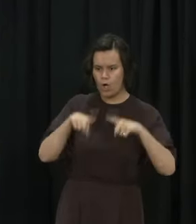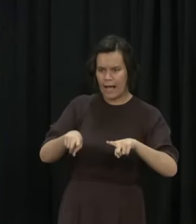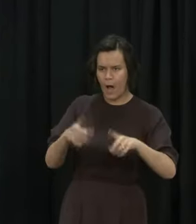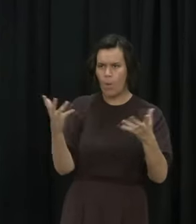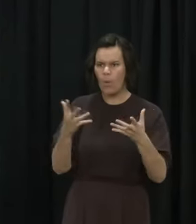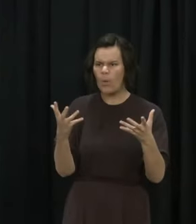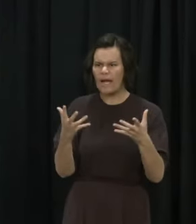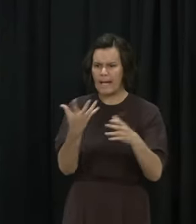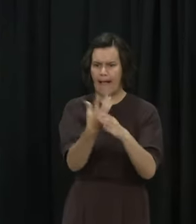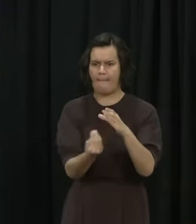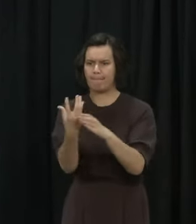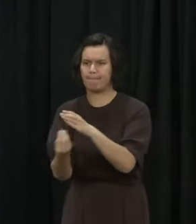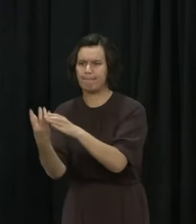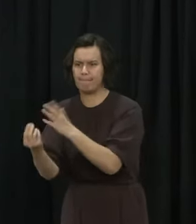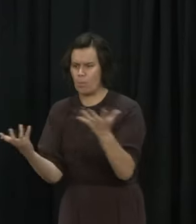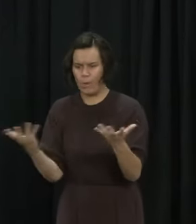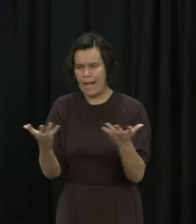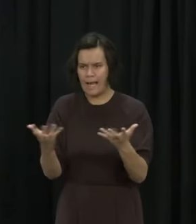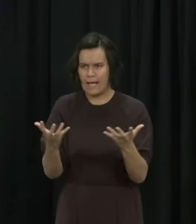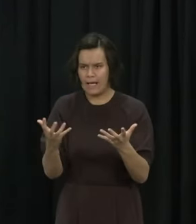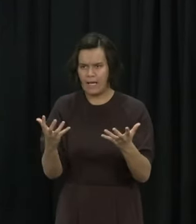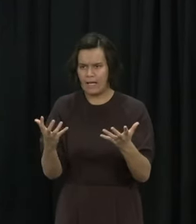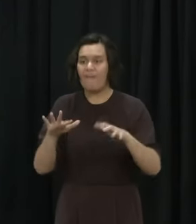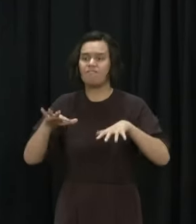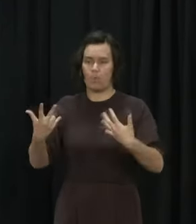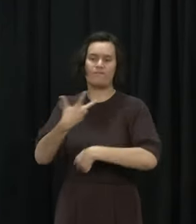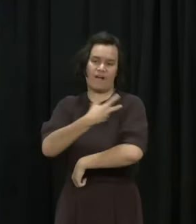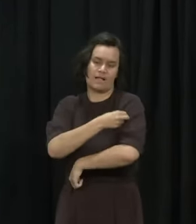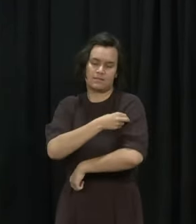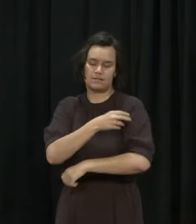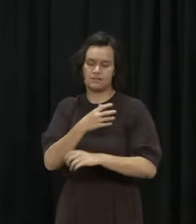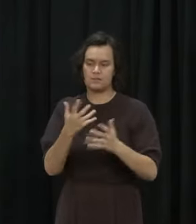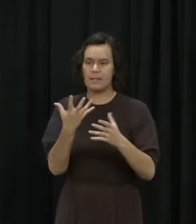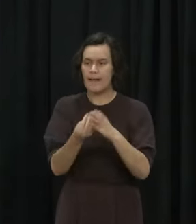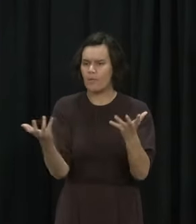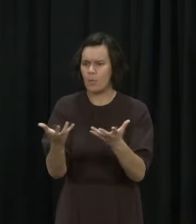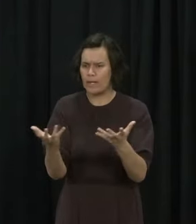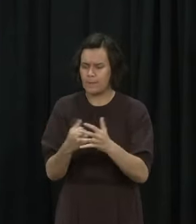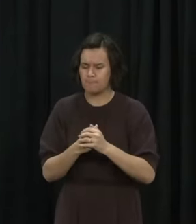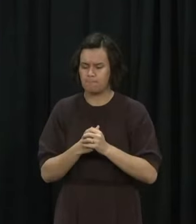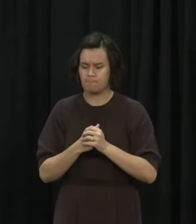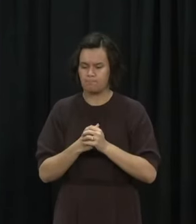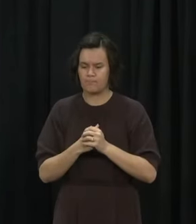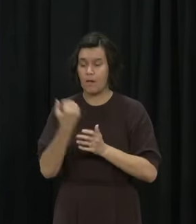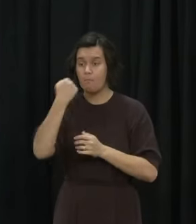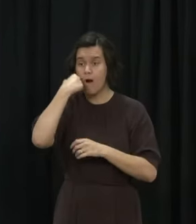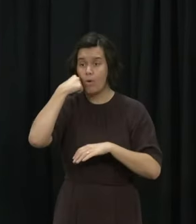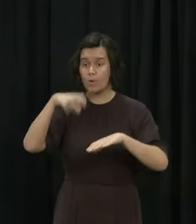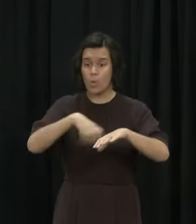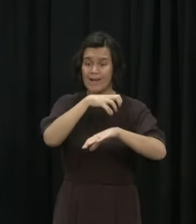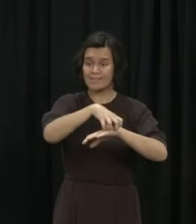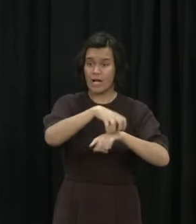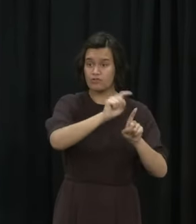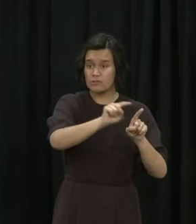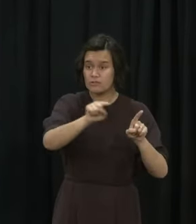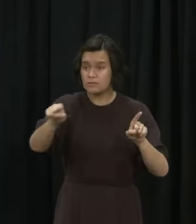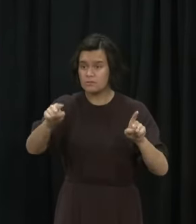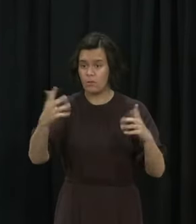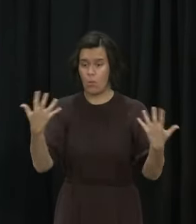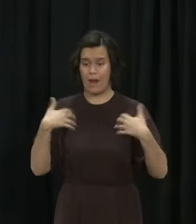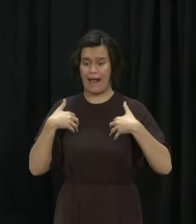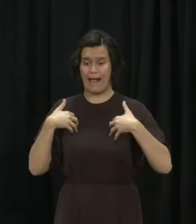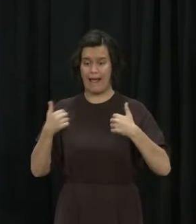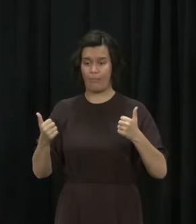previous rollouts of vaccination a lot of Māori organisations a lot of Māori healthcare professionals